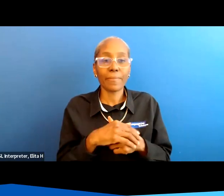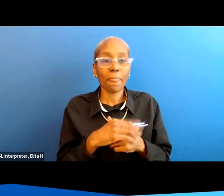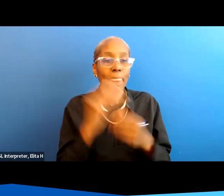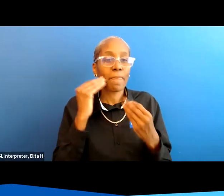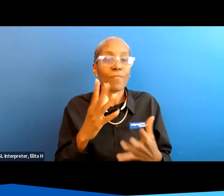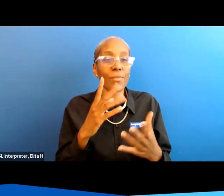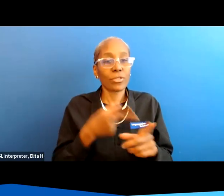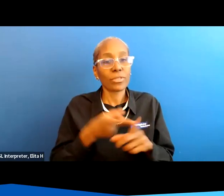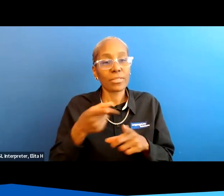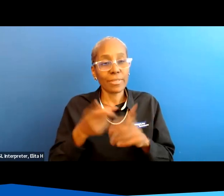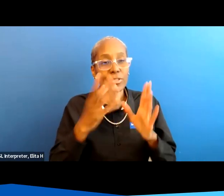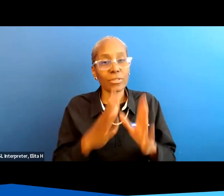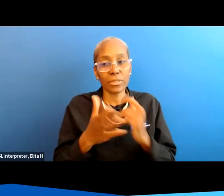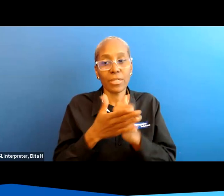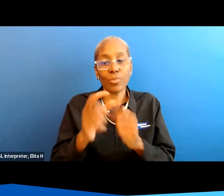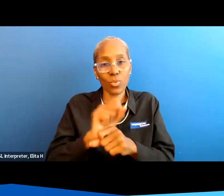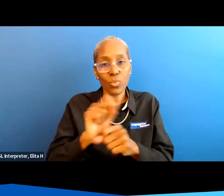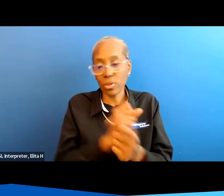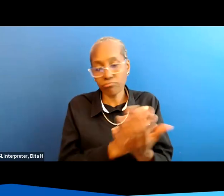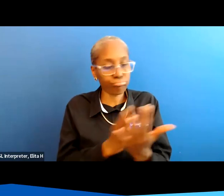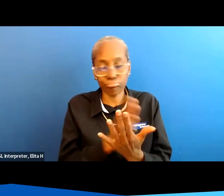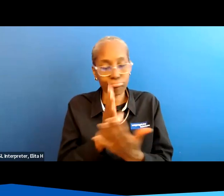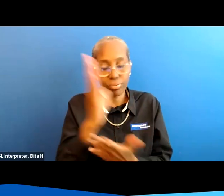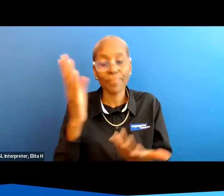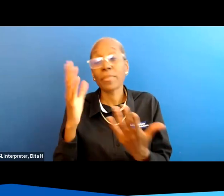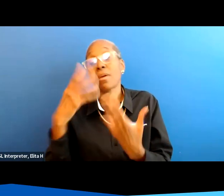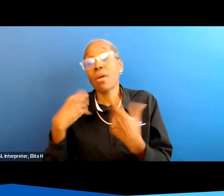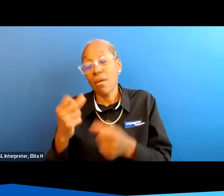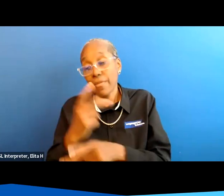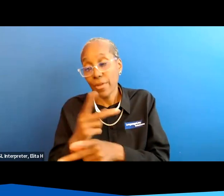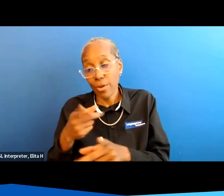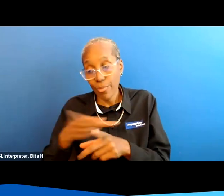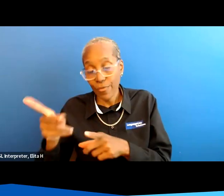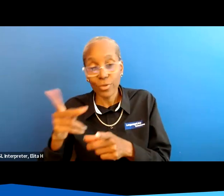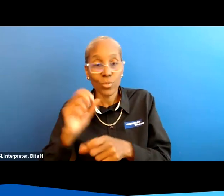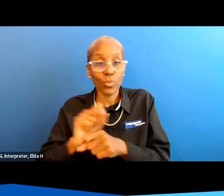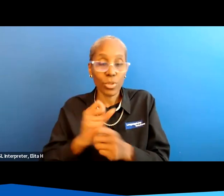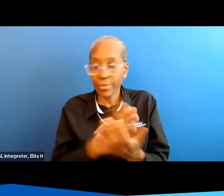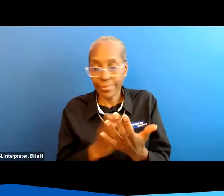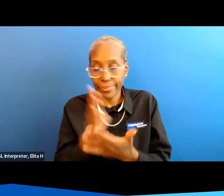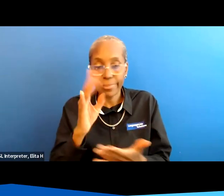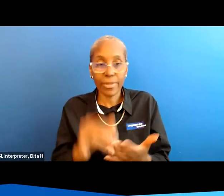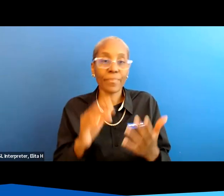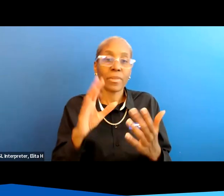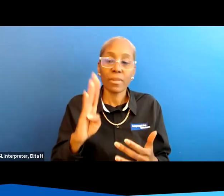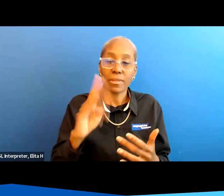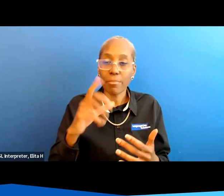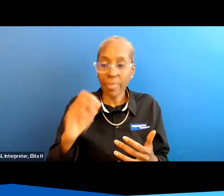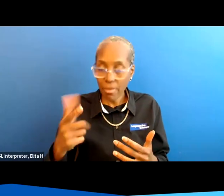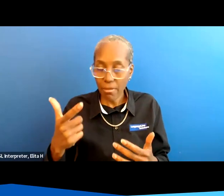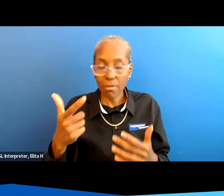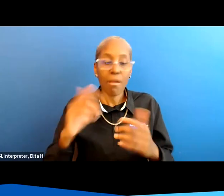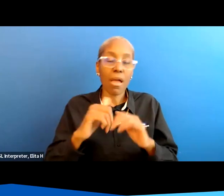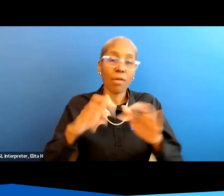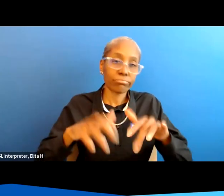information specialist can help you work through that your health care professional can help you work through that there's blogs about how you work through